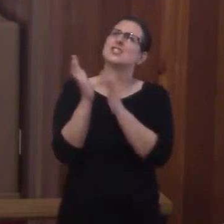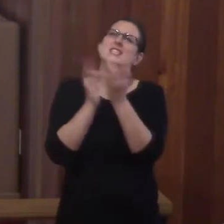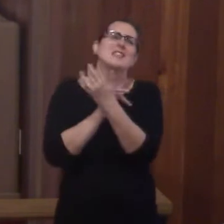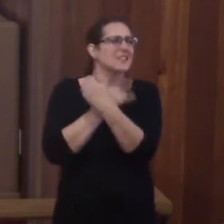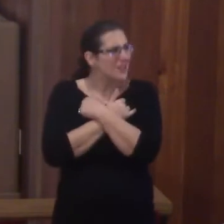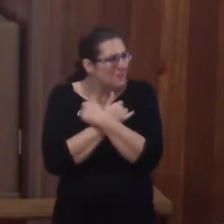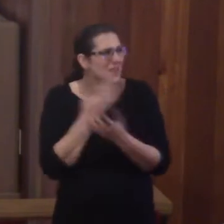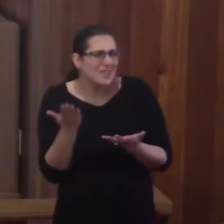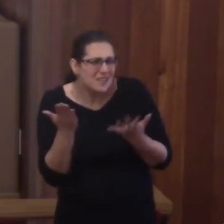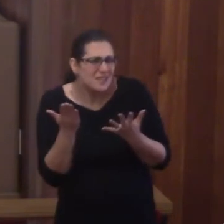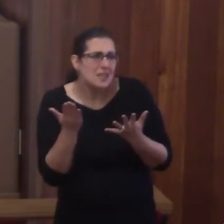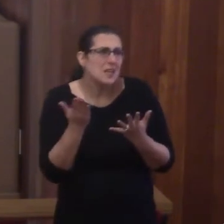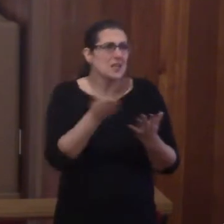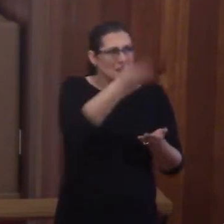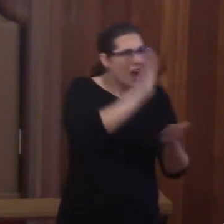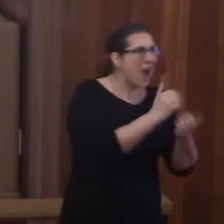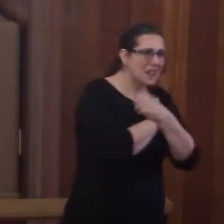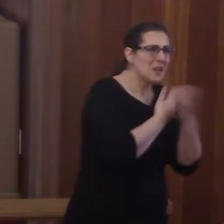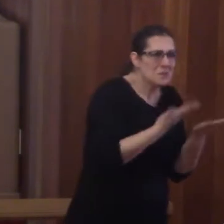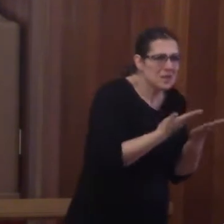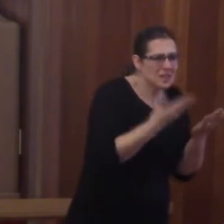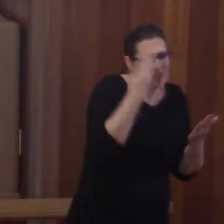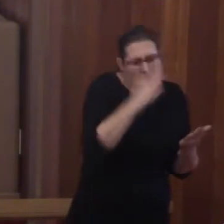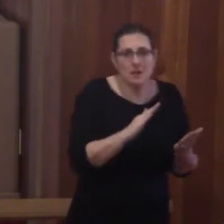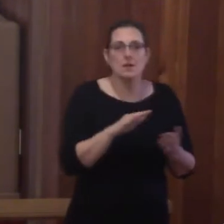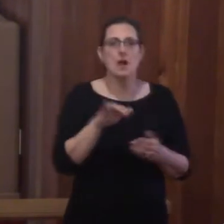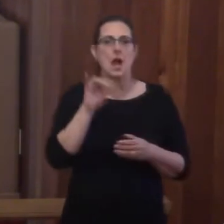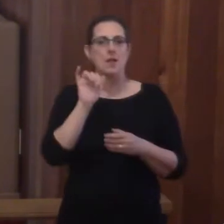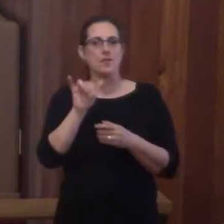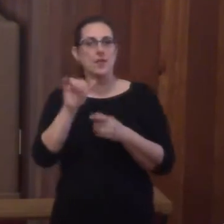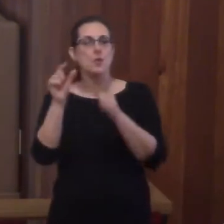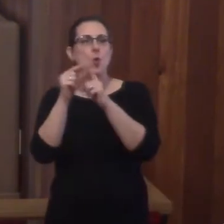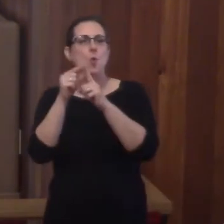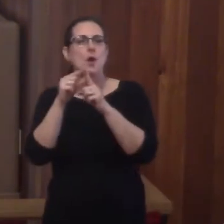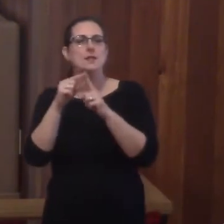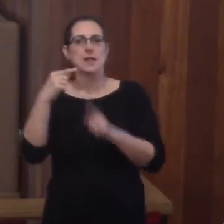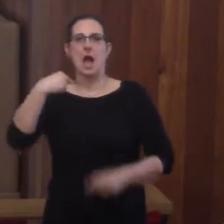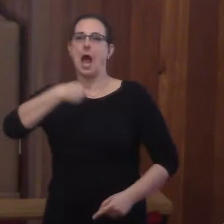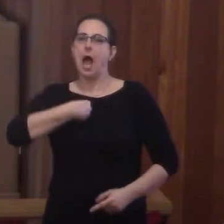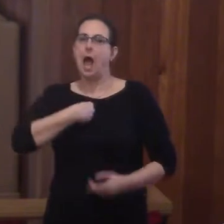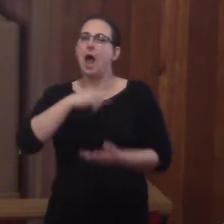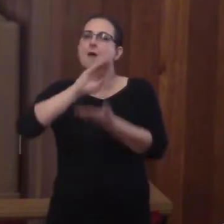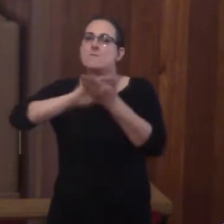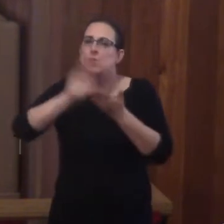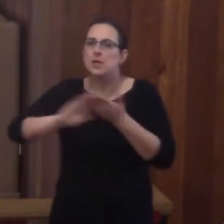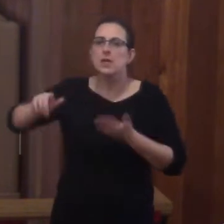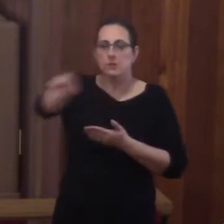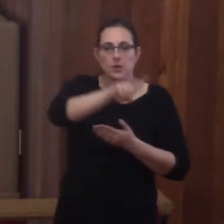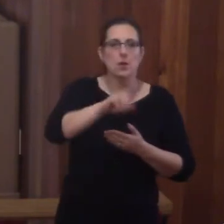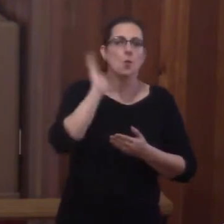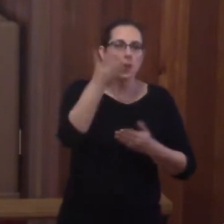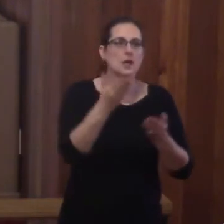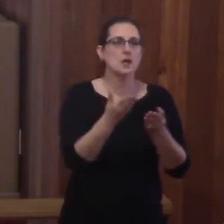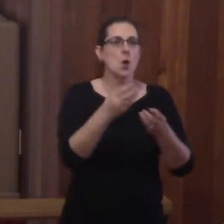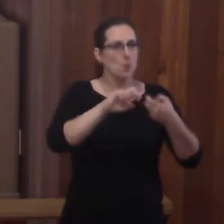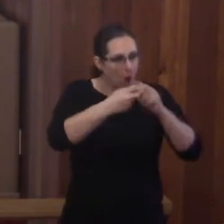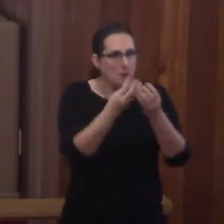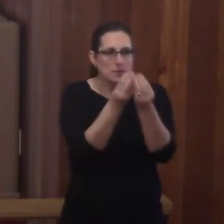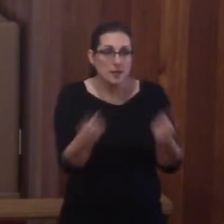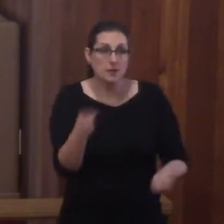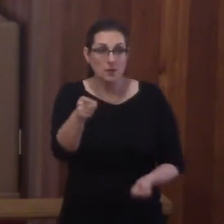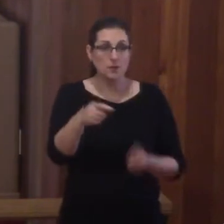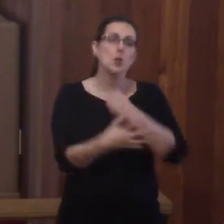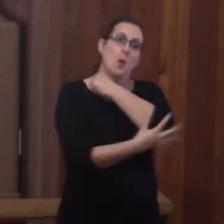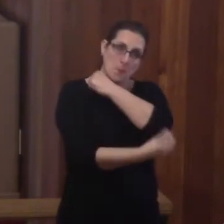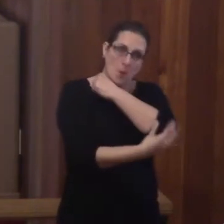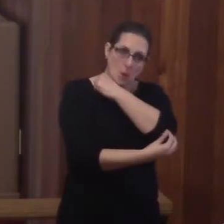God love me? Then those words, I forgive you, are the only words we ever want to hear, and they solve every problem. Are you poor?